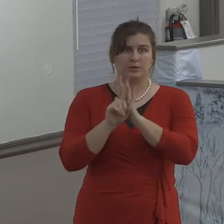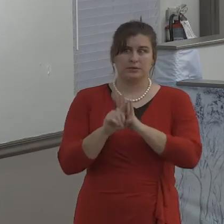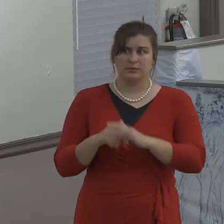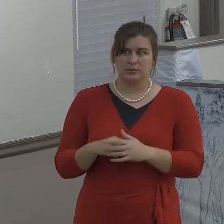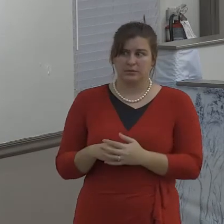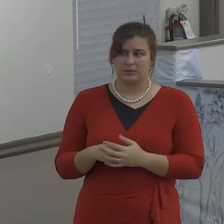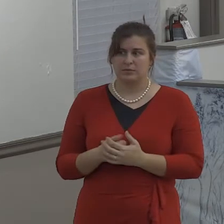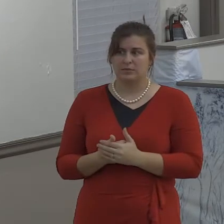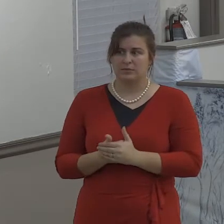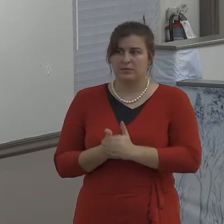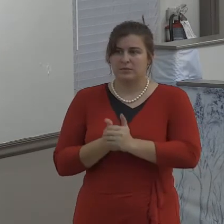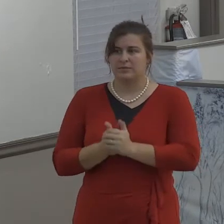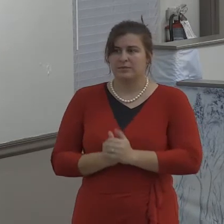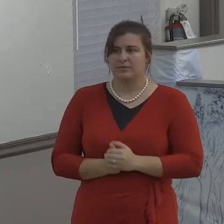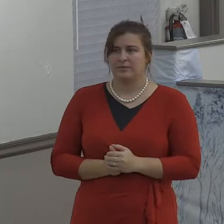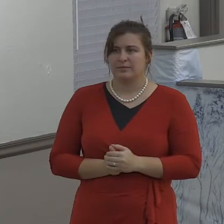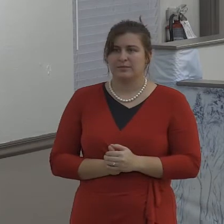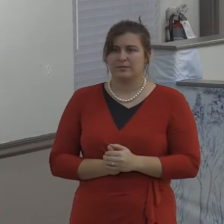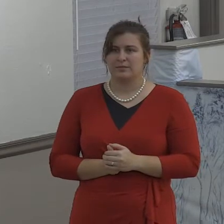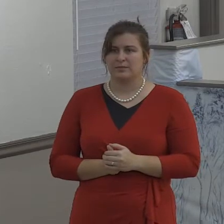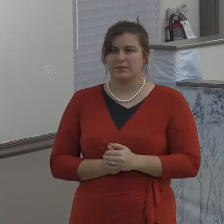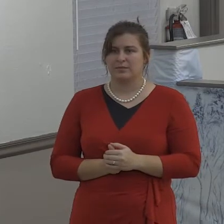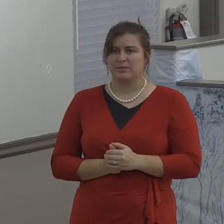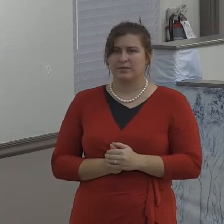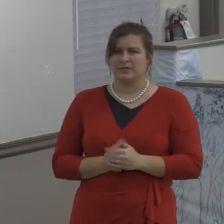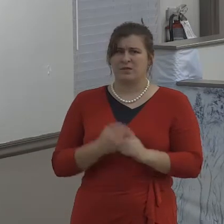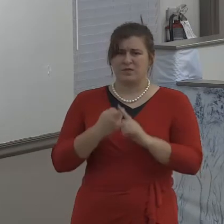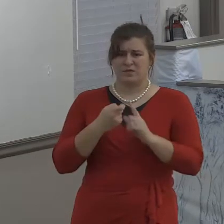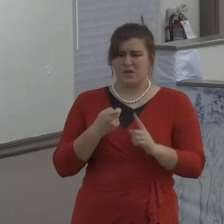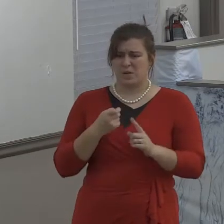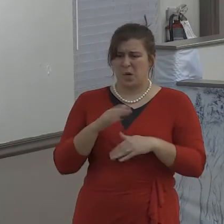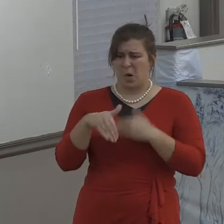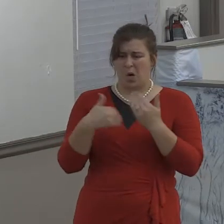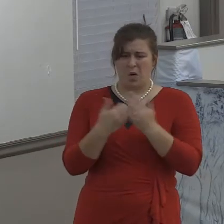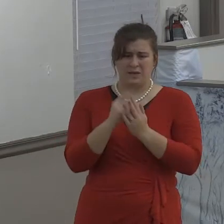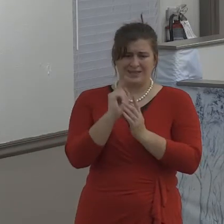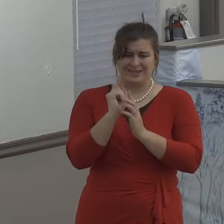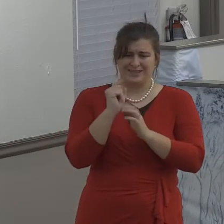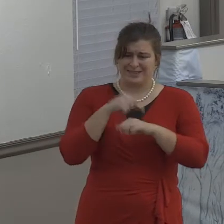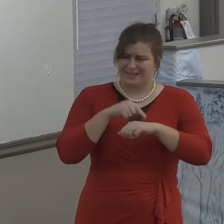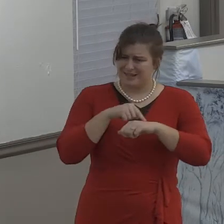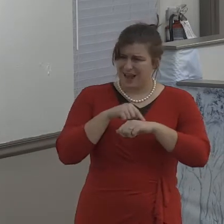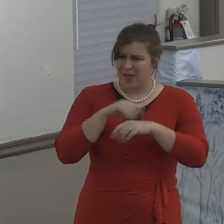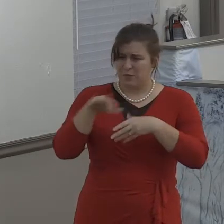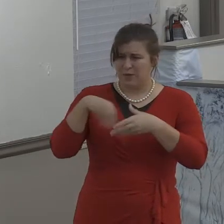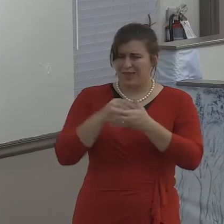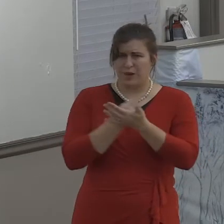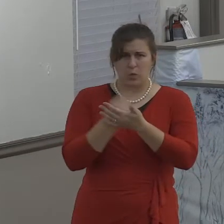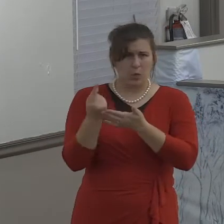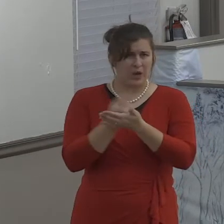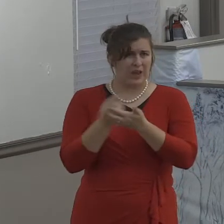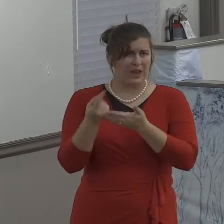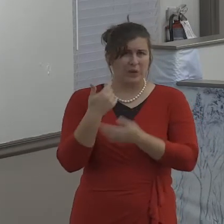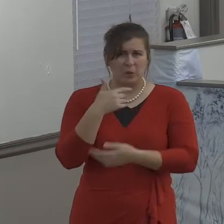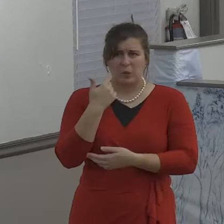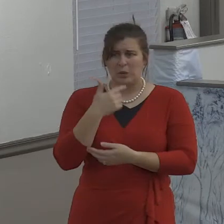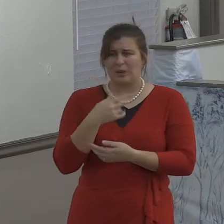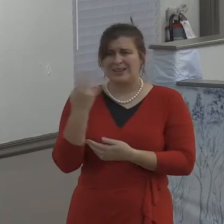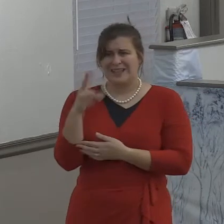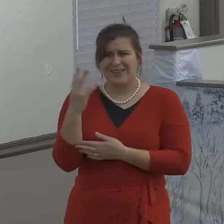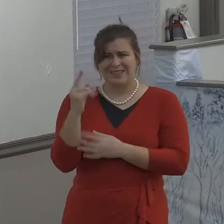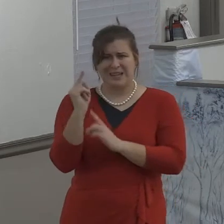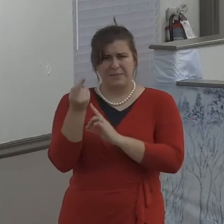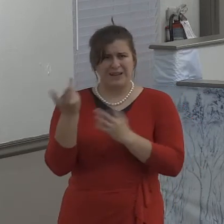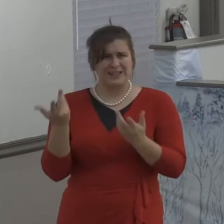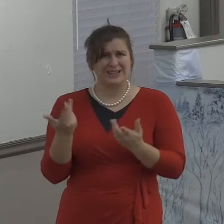And, it, it just simply is an admonition, isn't it? That if you don't have the knowledge you should have, then, then get to